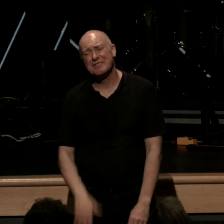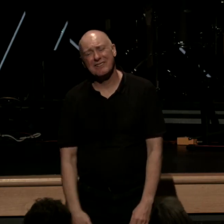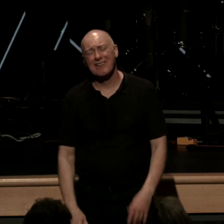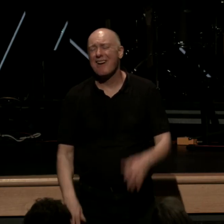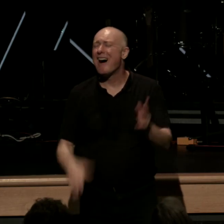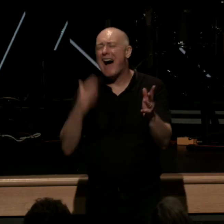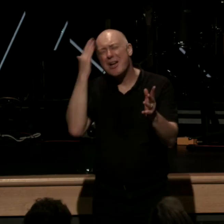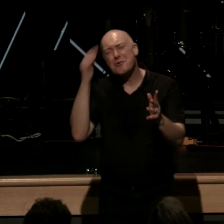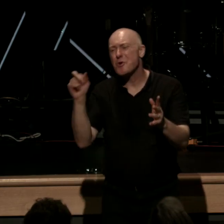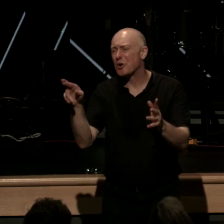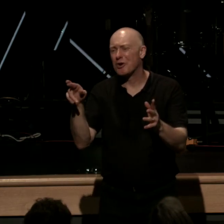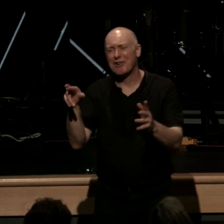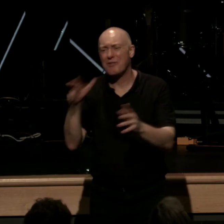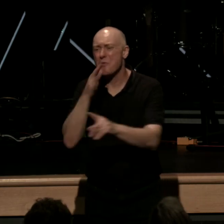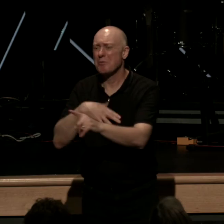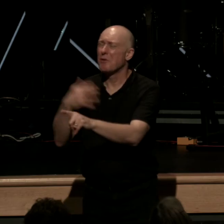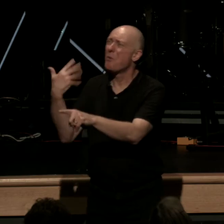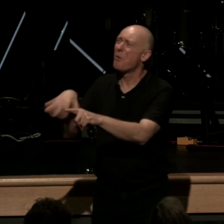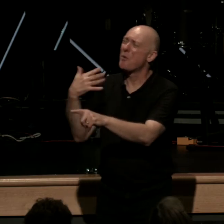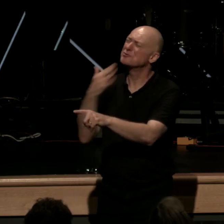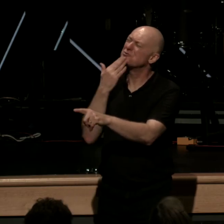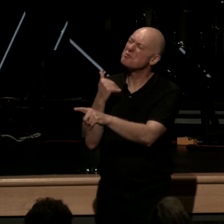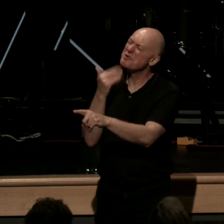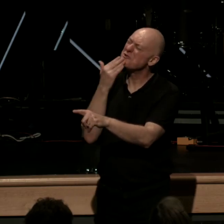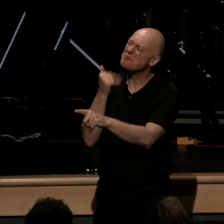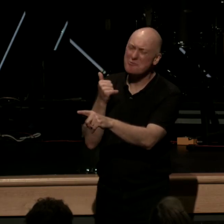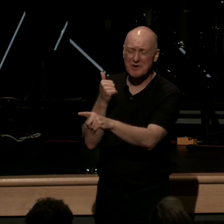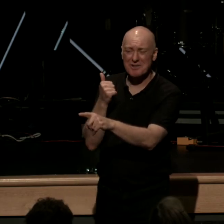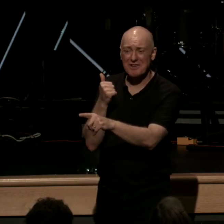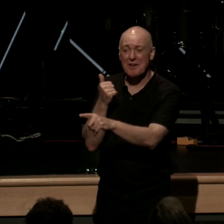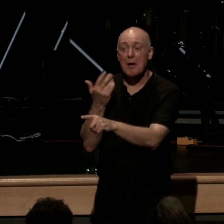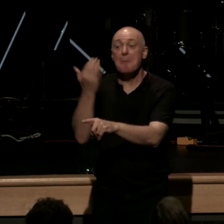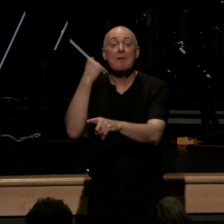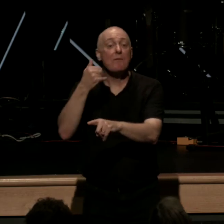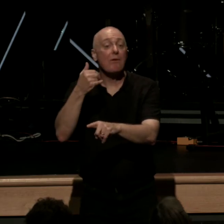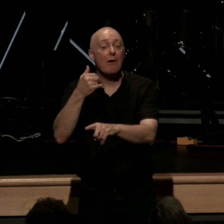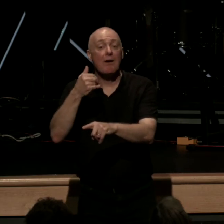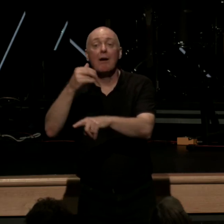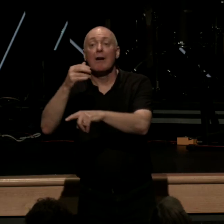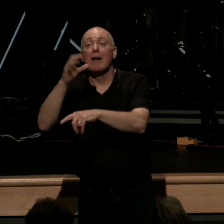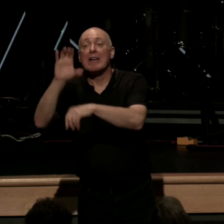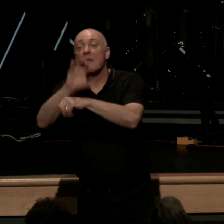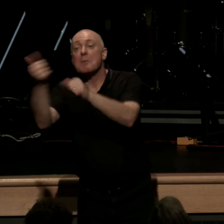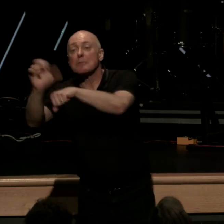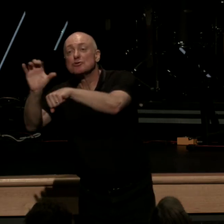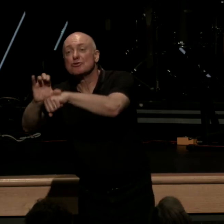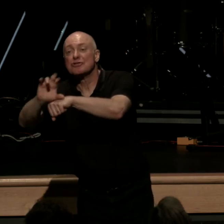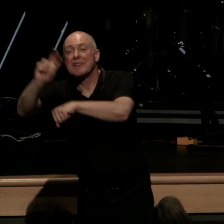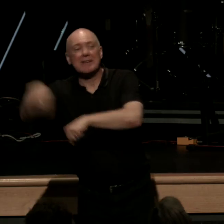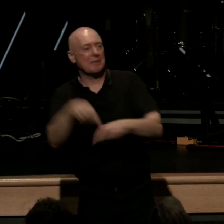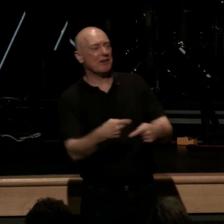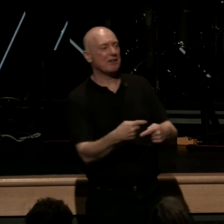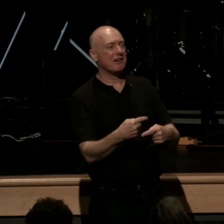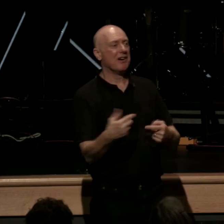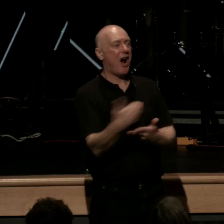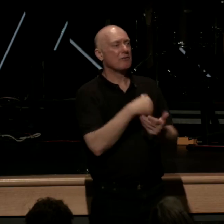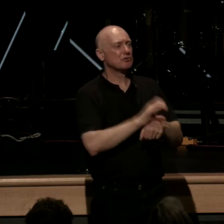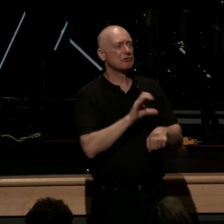knew her all those years the beginning when Calvary Baptist Church became Harvest Bible Chapel and the sweetness of her